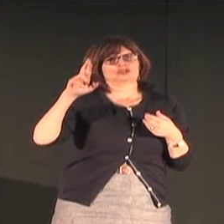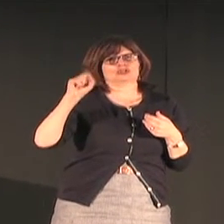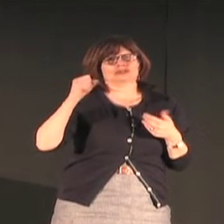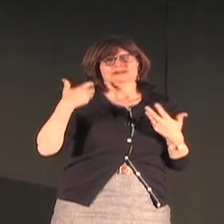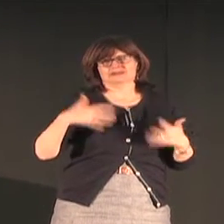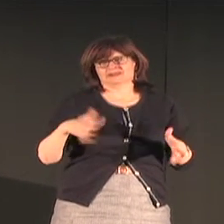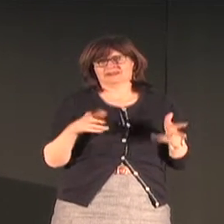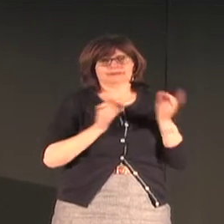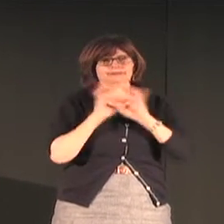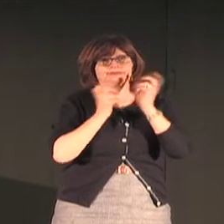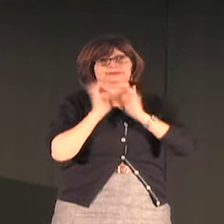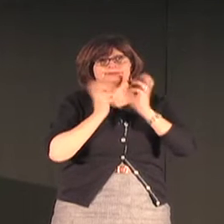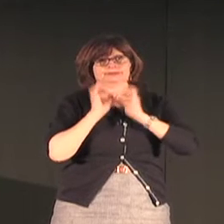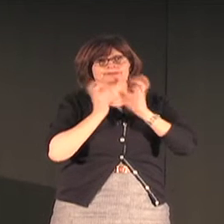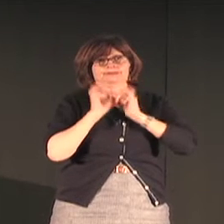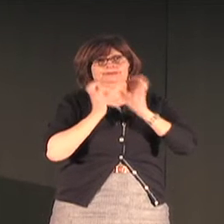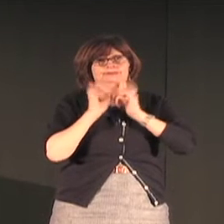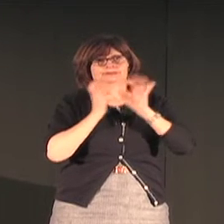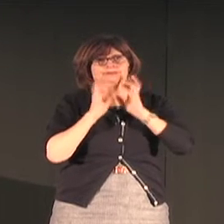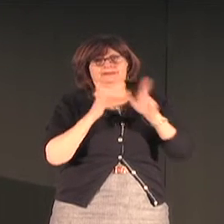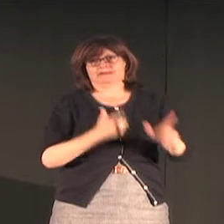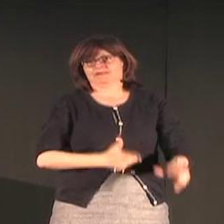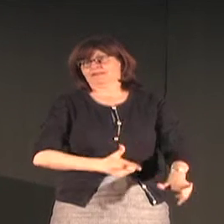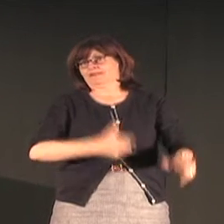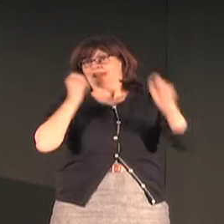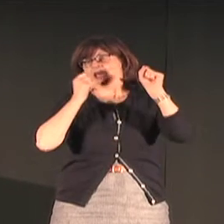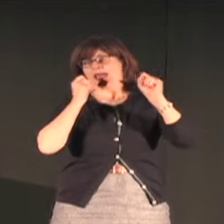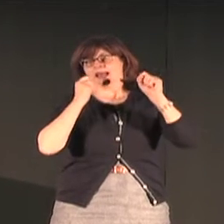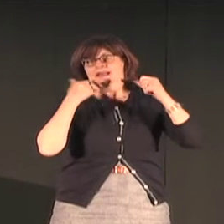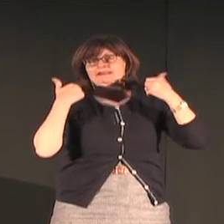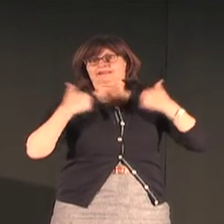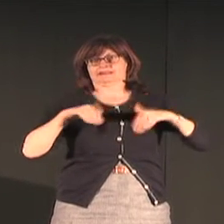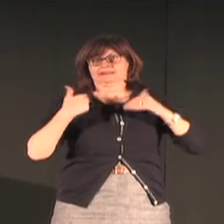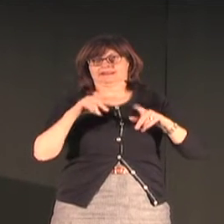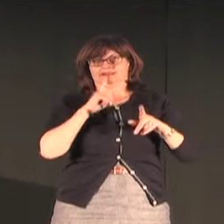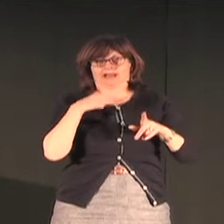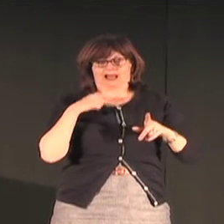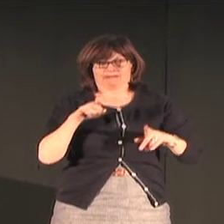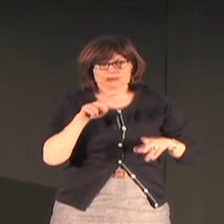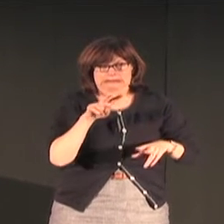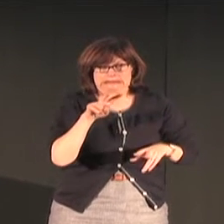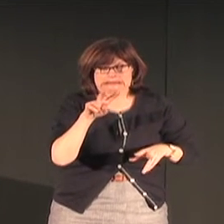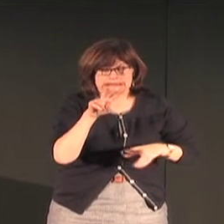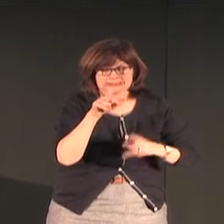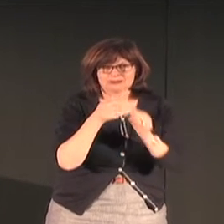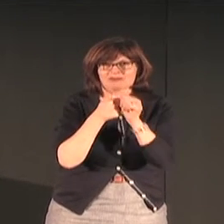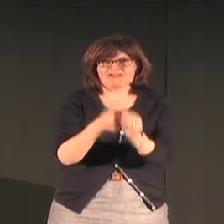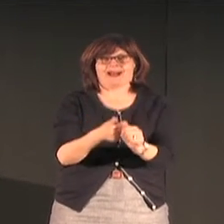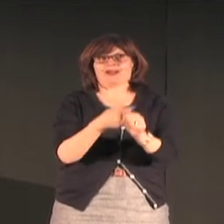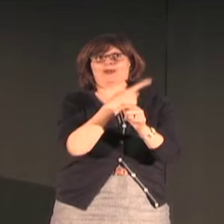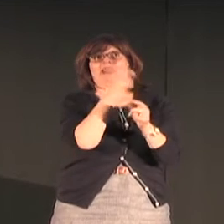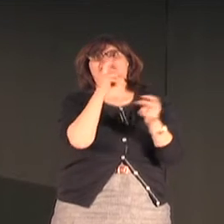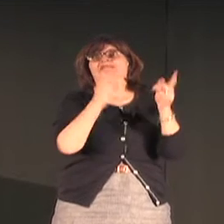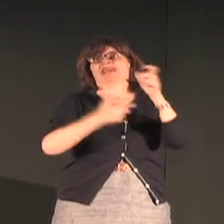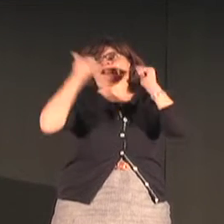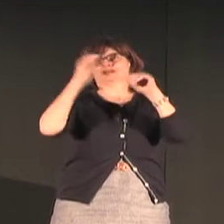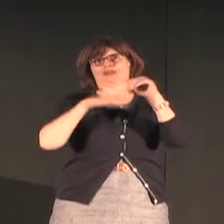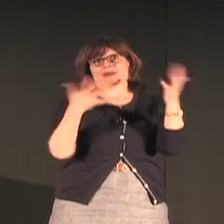teenagers and you know they sign you know it's speed of lightning really they're just fastest you have to look just